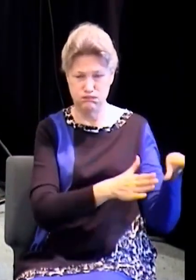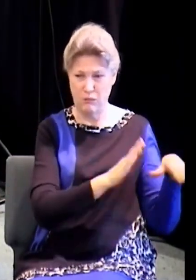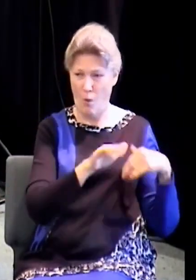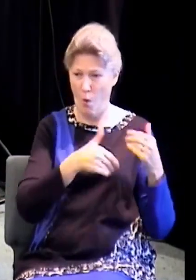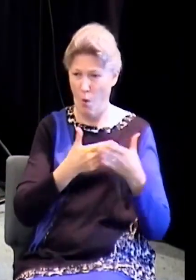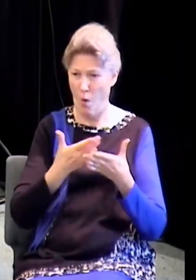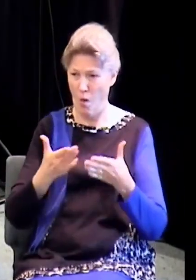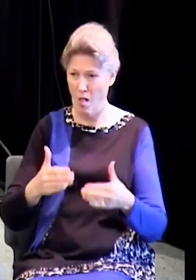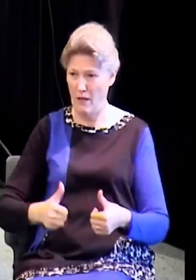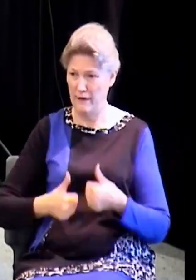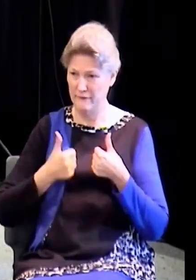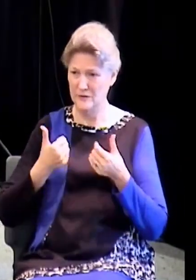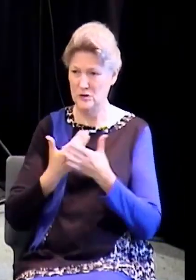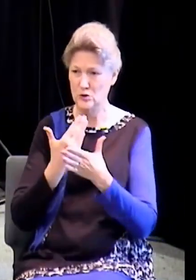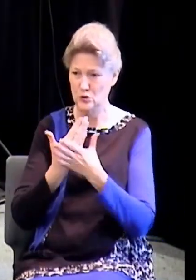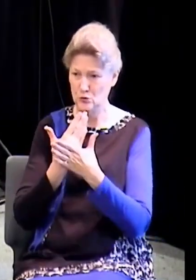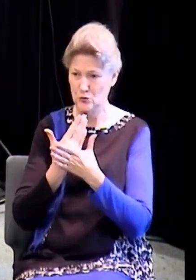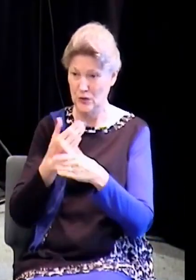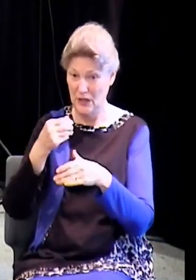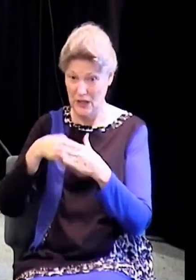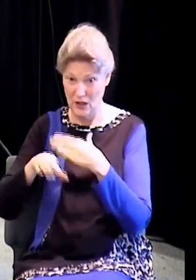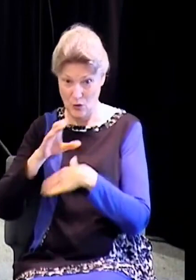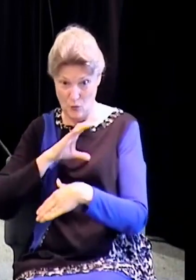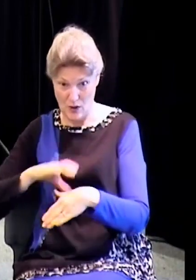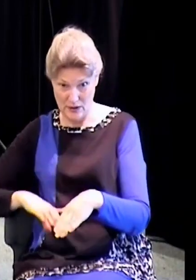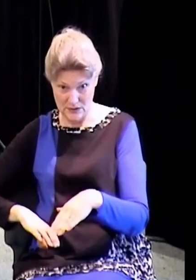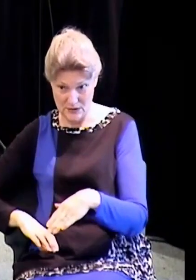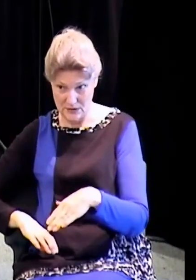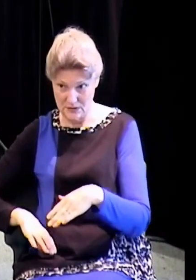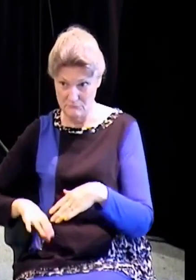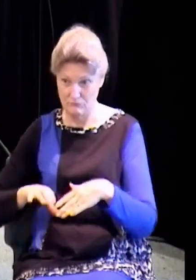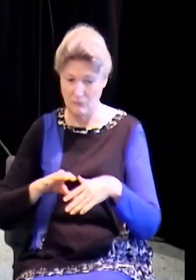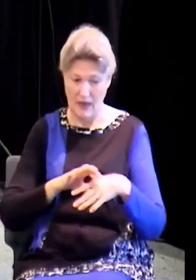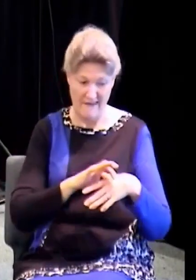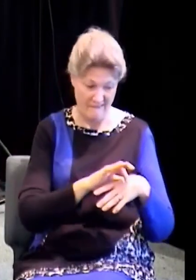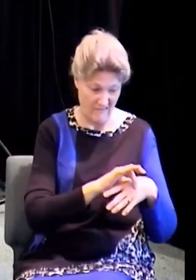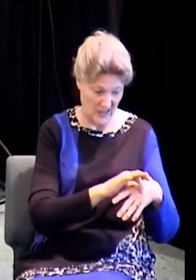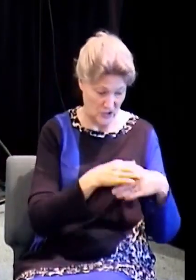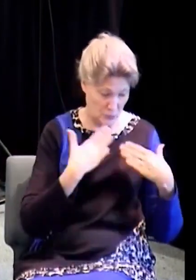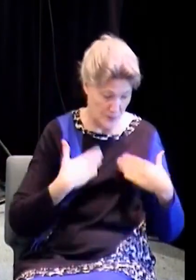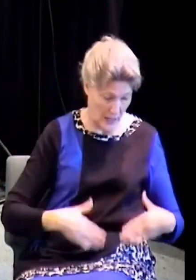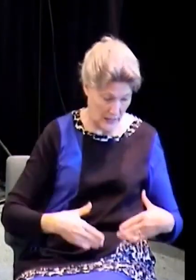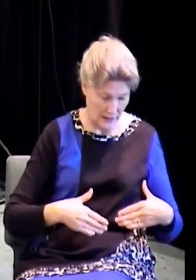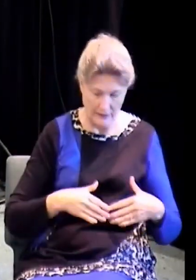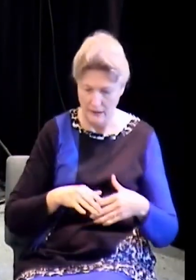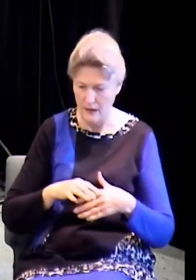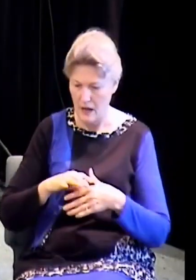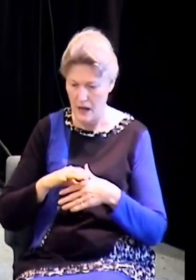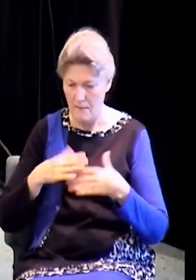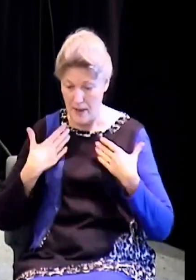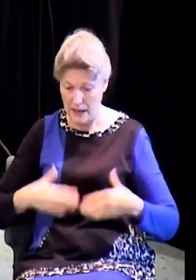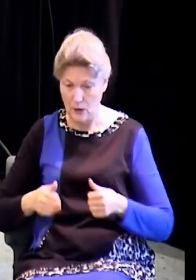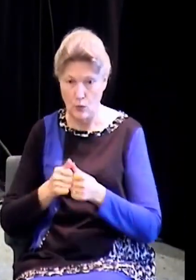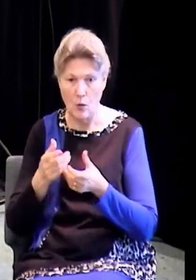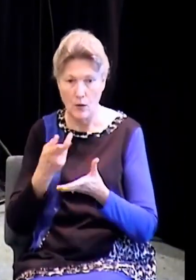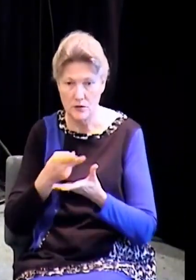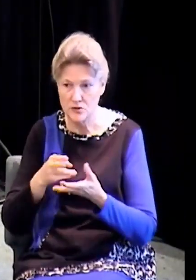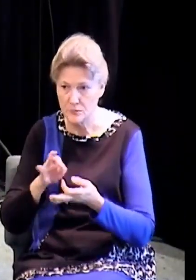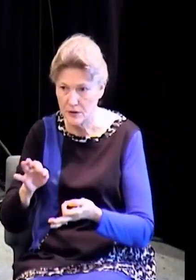If you are in Christ, flesh, flesh with Holy Ghost, and just our spiritual walk